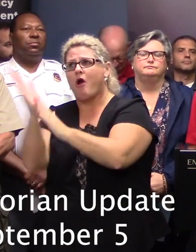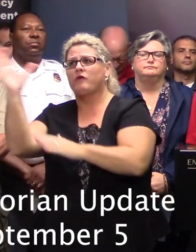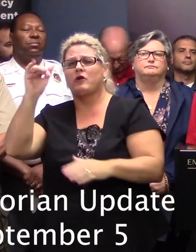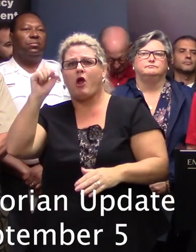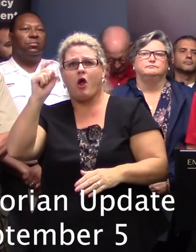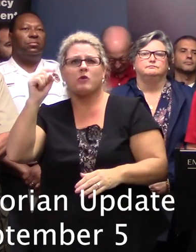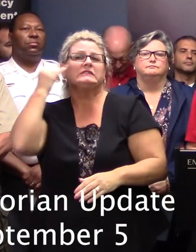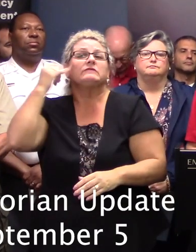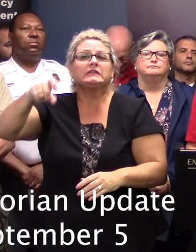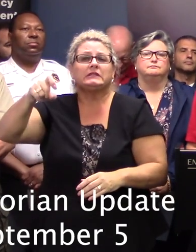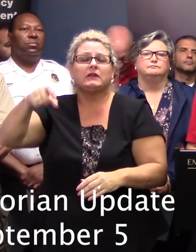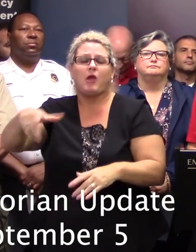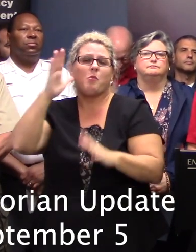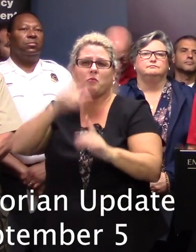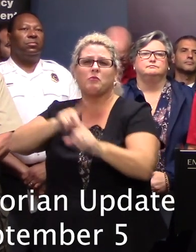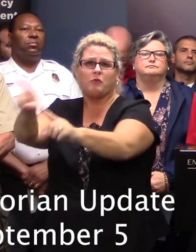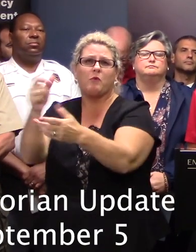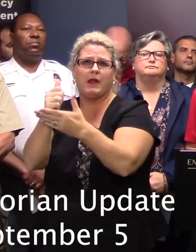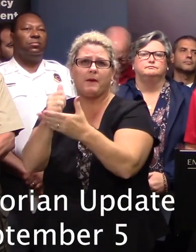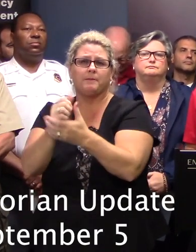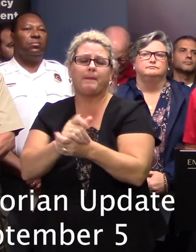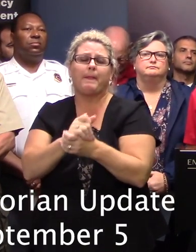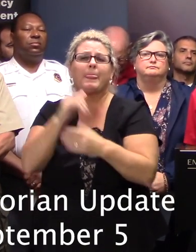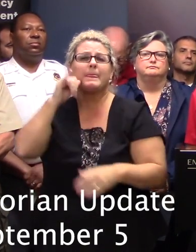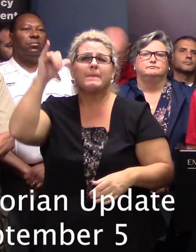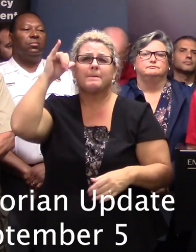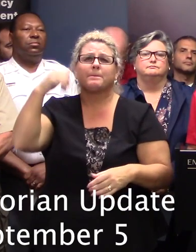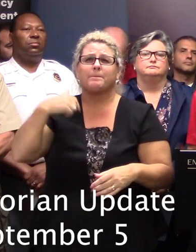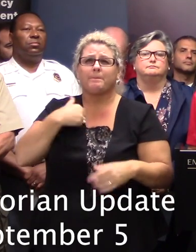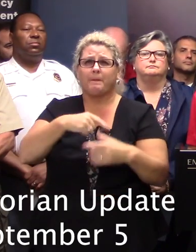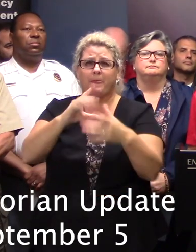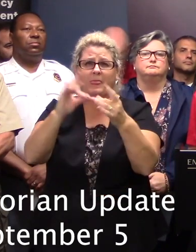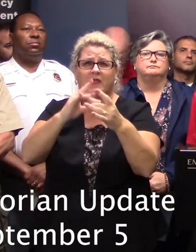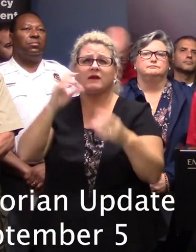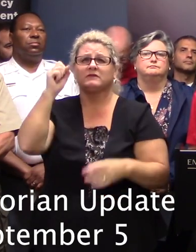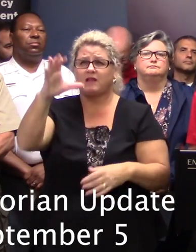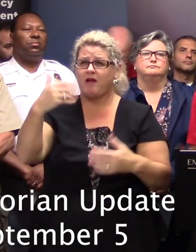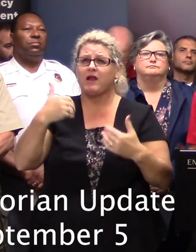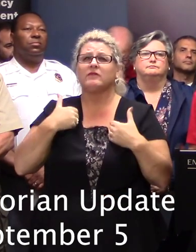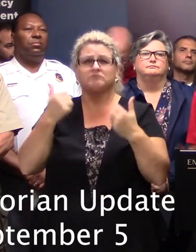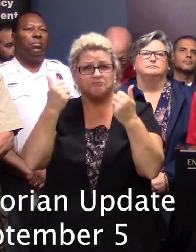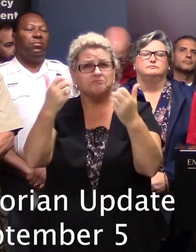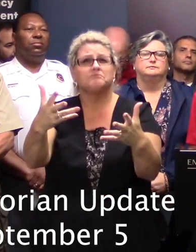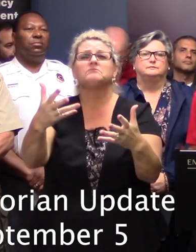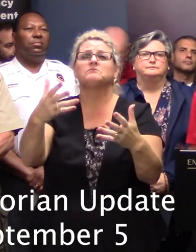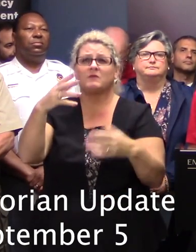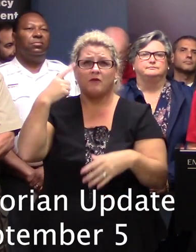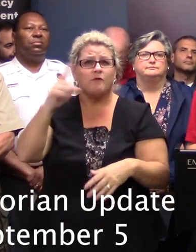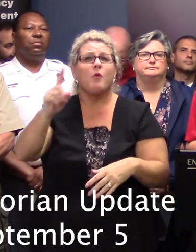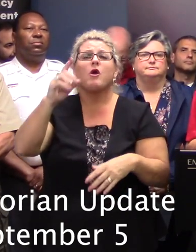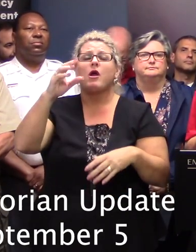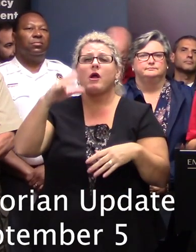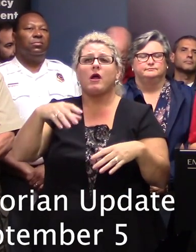as may be needed. As mentioned yesterday, South Carolina has a number of swift water rescue and urban search and rescue teams